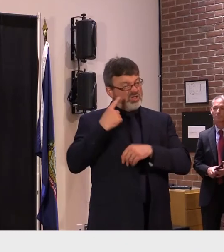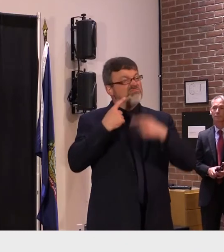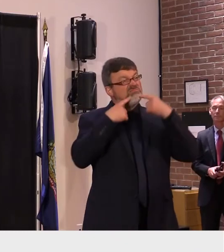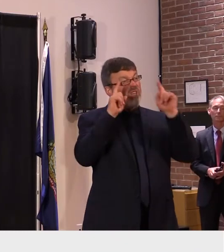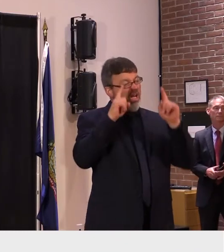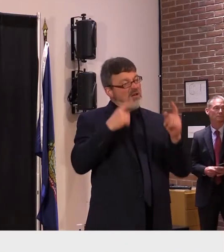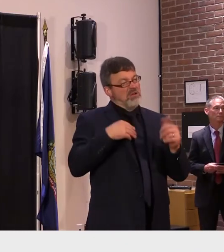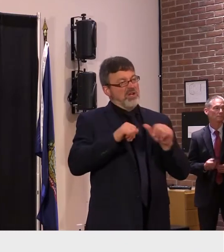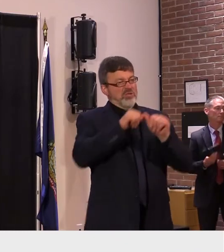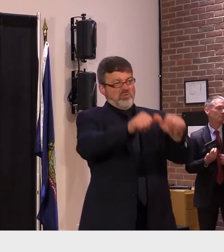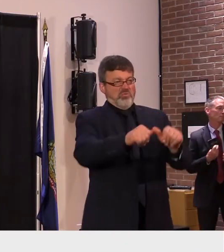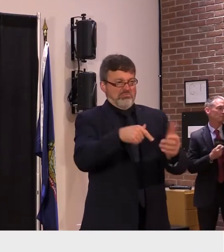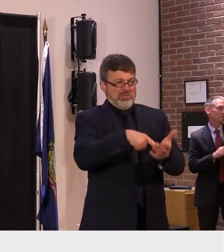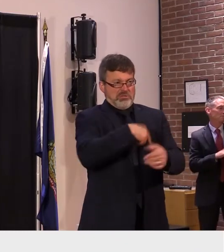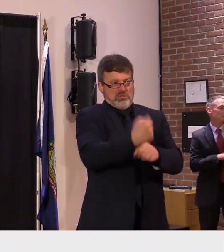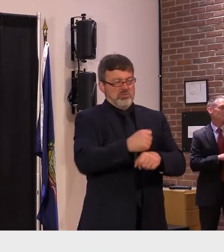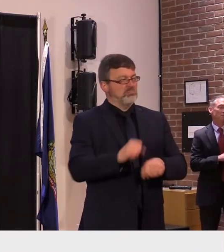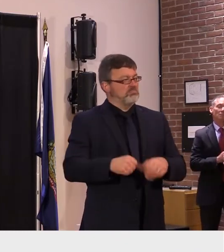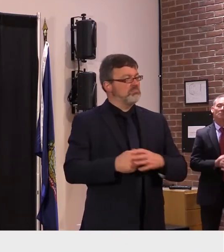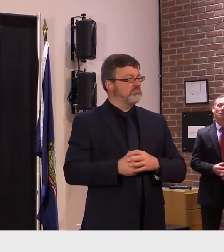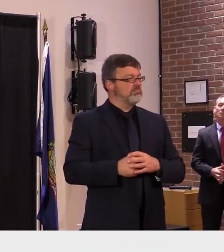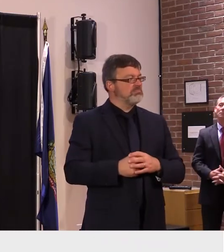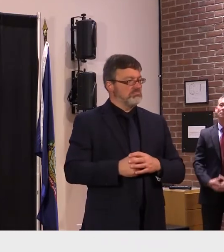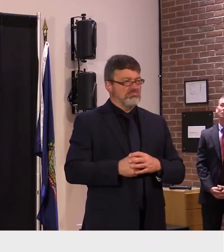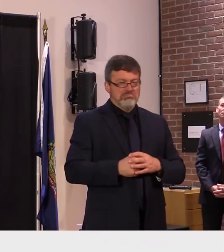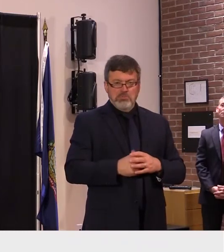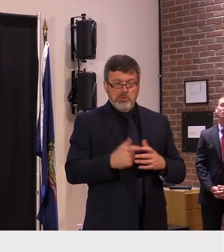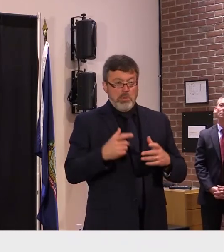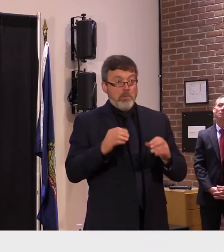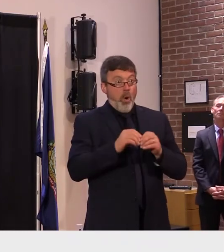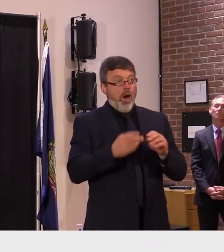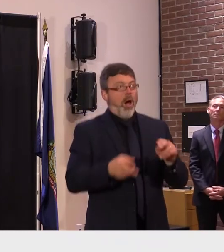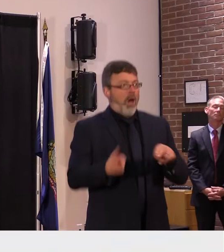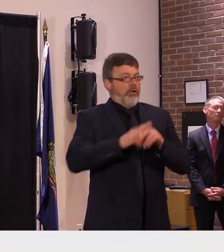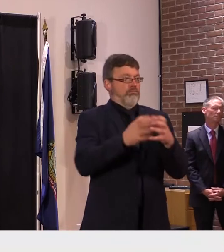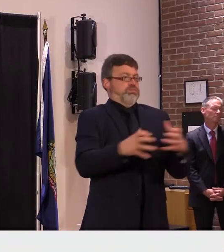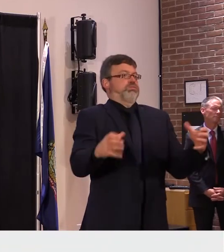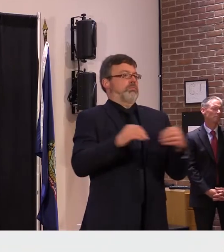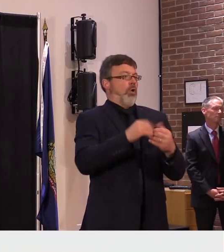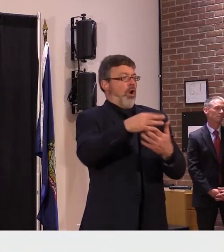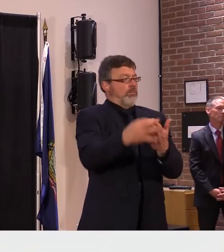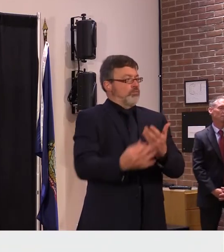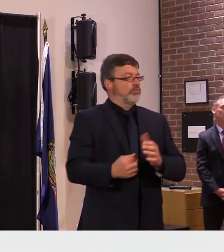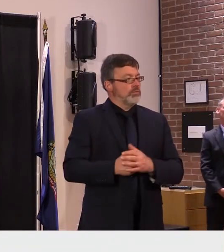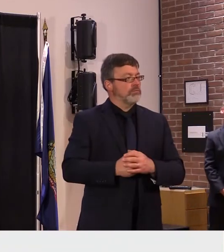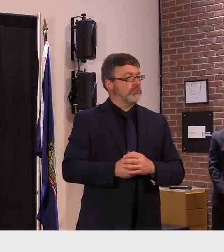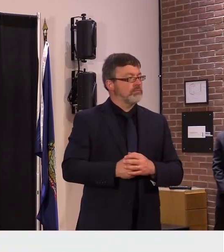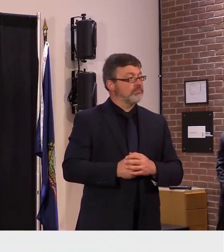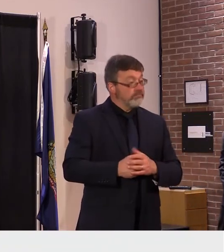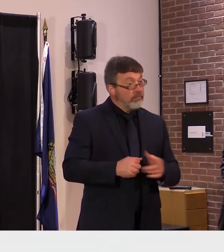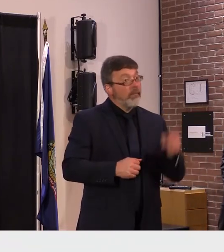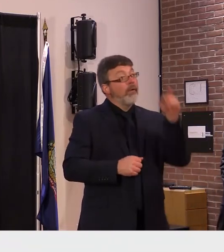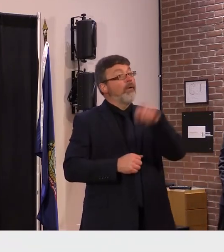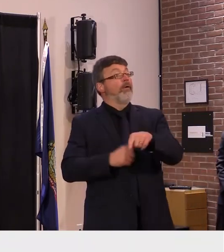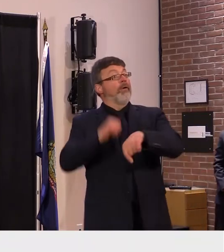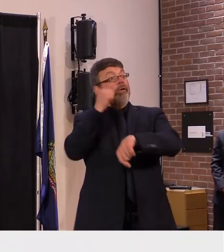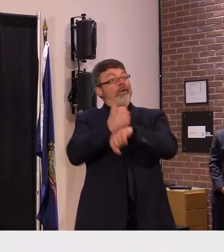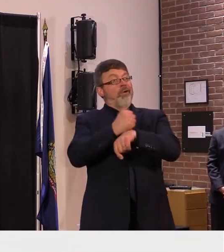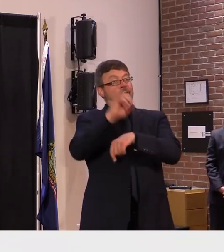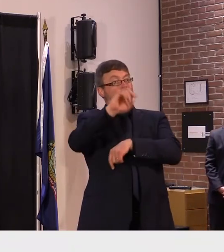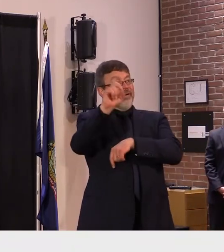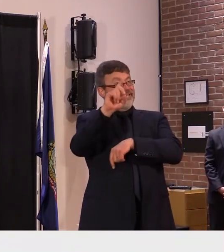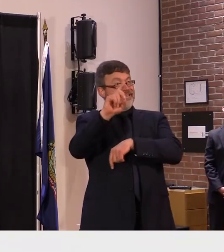the literature around overdose prevention sites is beginning to increase but still about 80